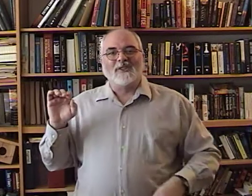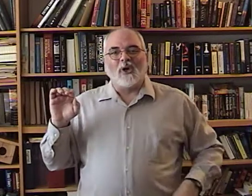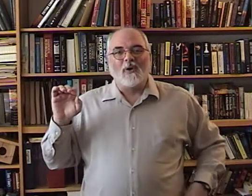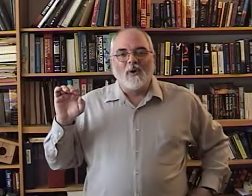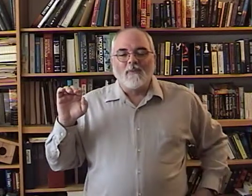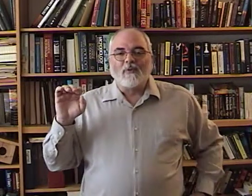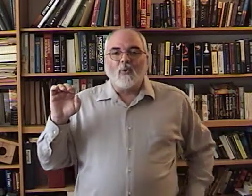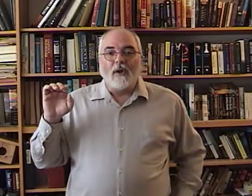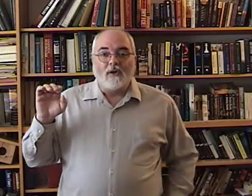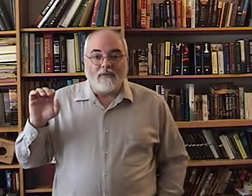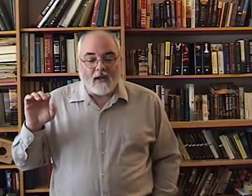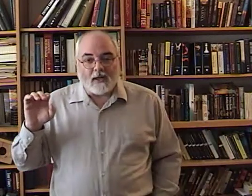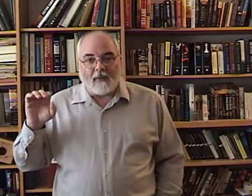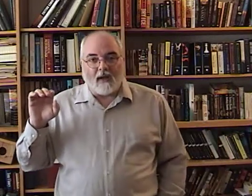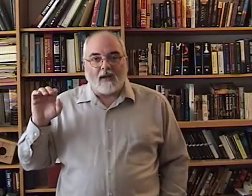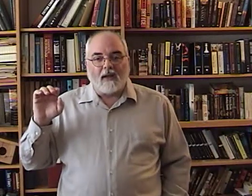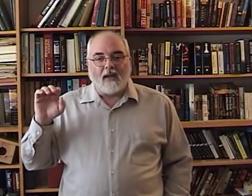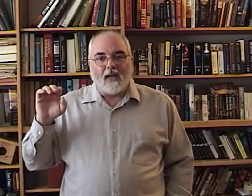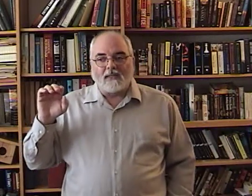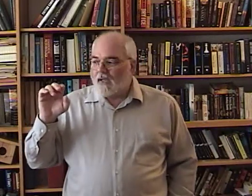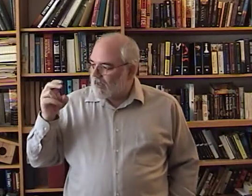So, when you're fingerspelling, it's not...